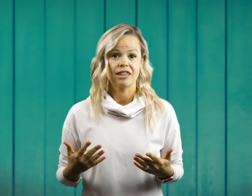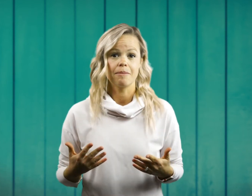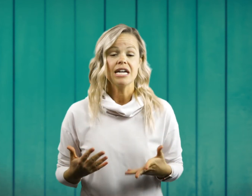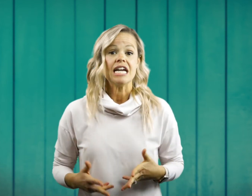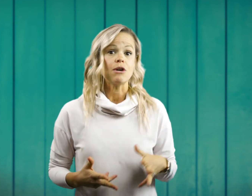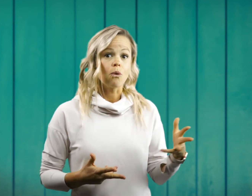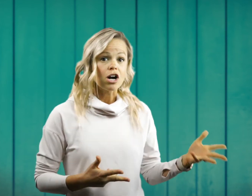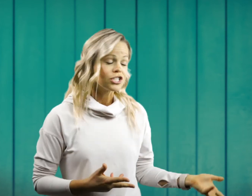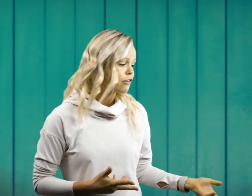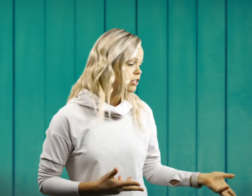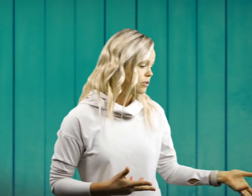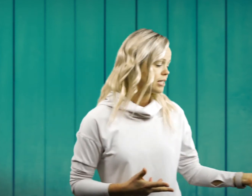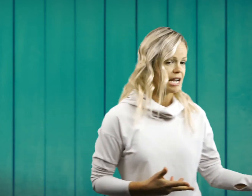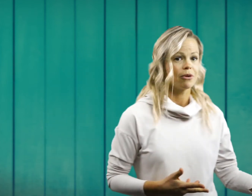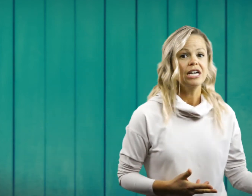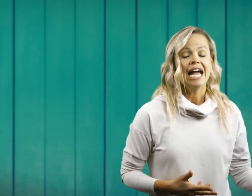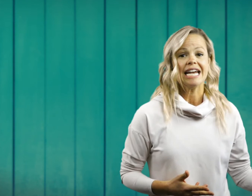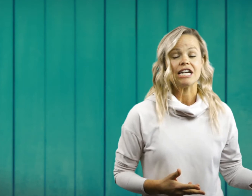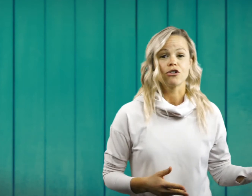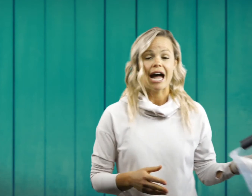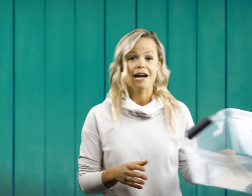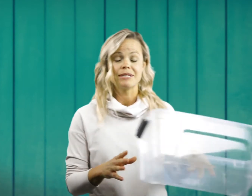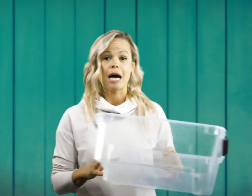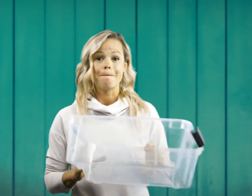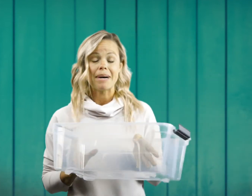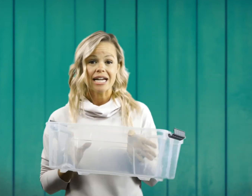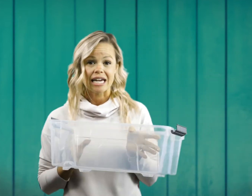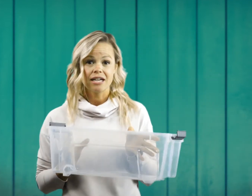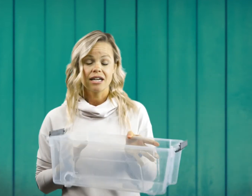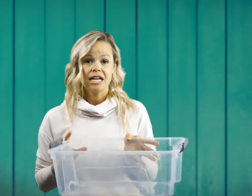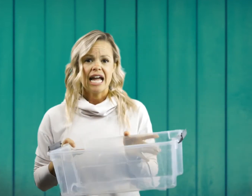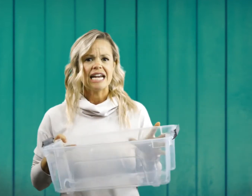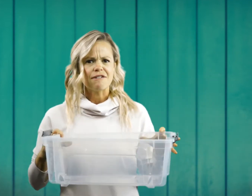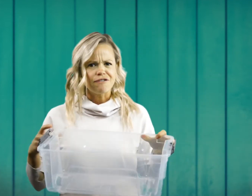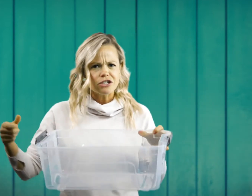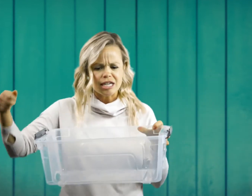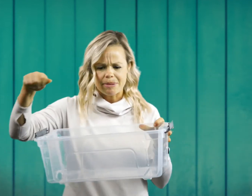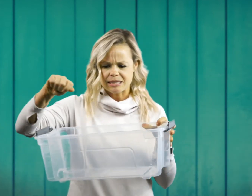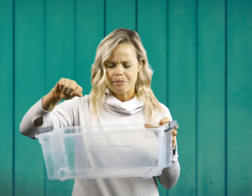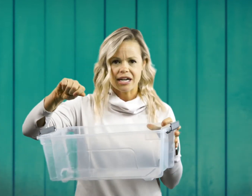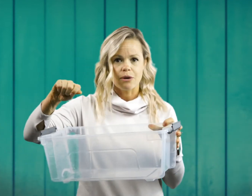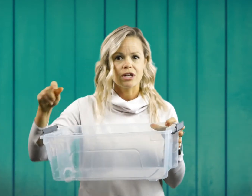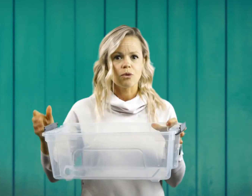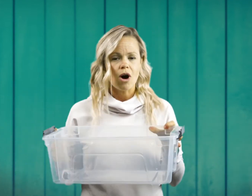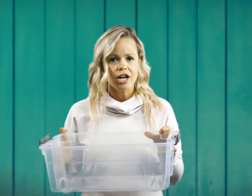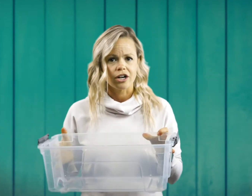them, he walks over to a table and he grabs a bucket and he fills up his bucket with water.